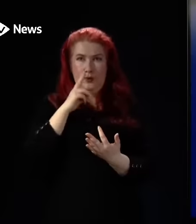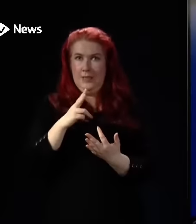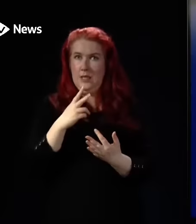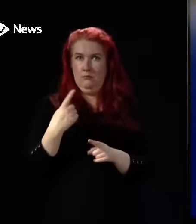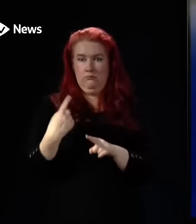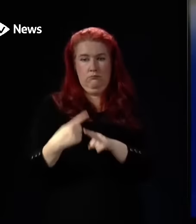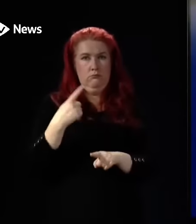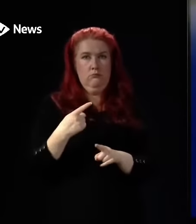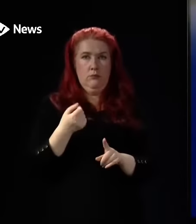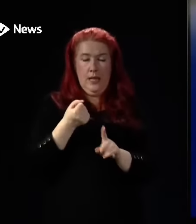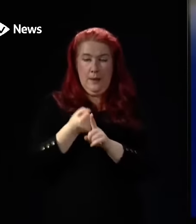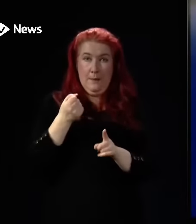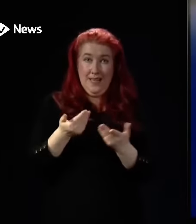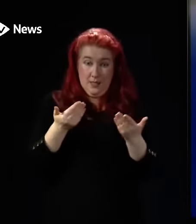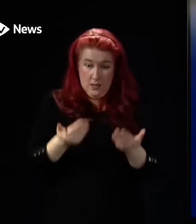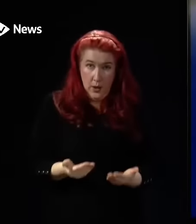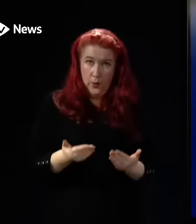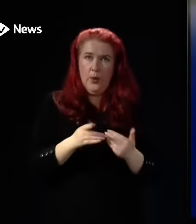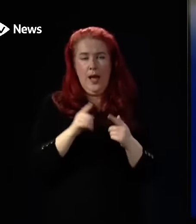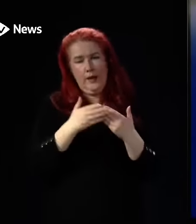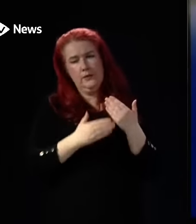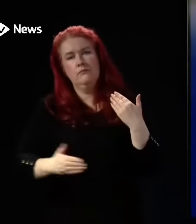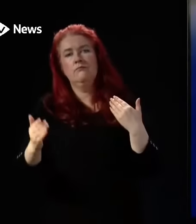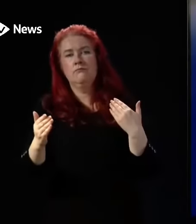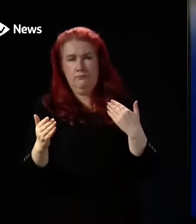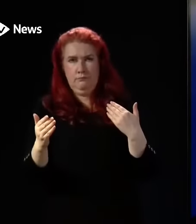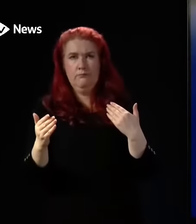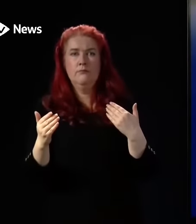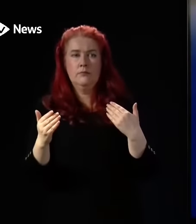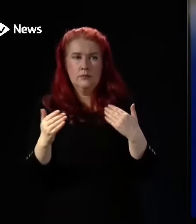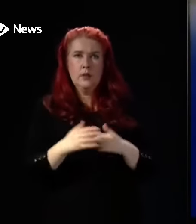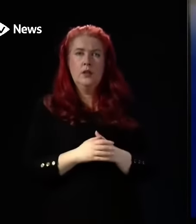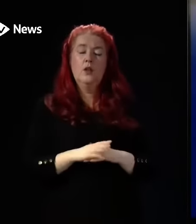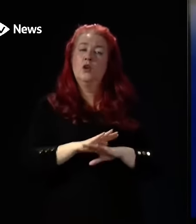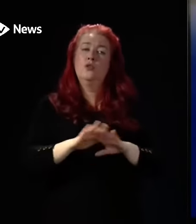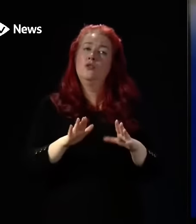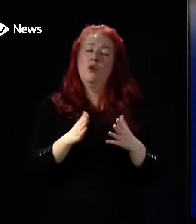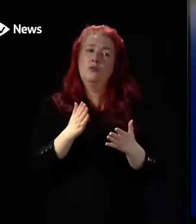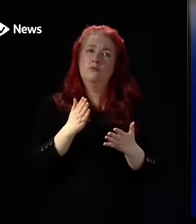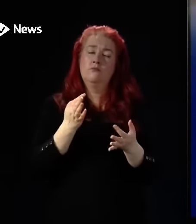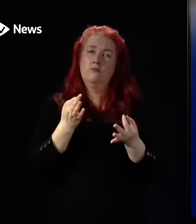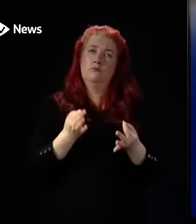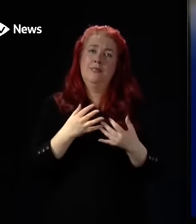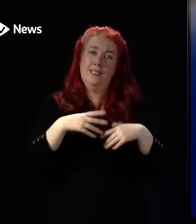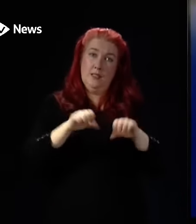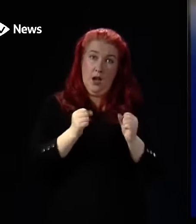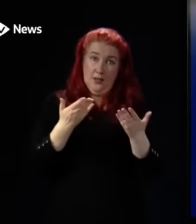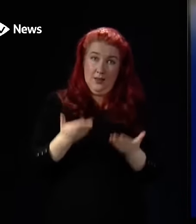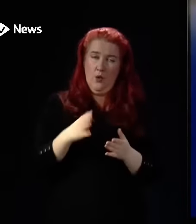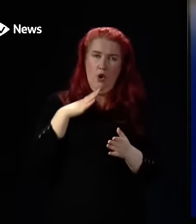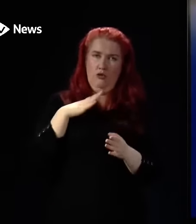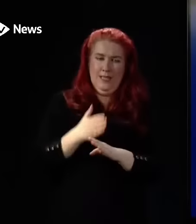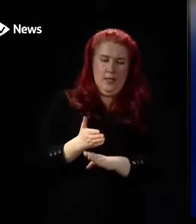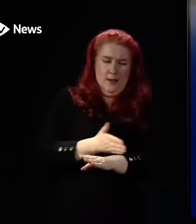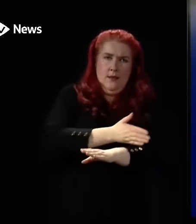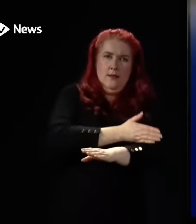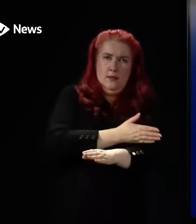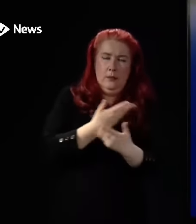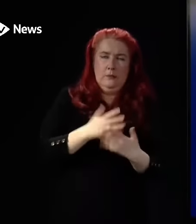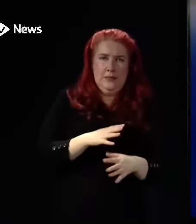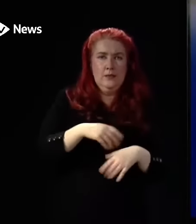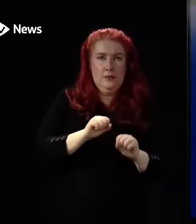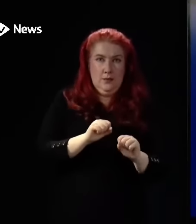ongoing basis to start making an impact as much as possible. They are not starting right now, as reflected earlier on. There has been